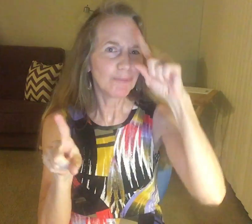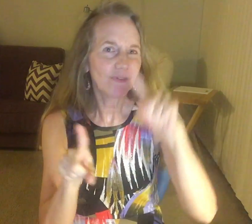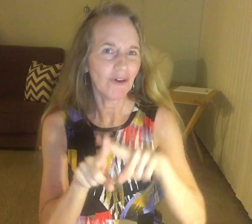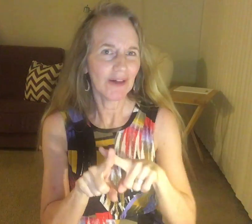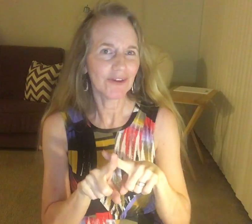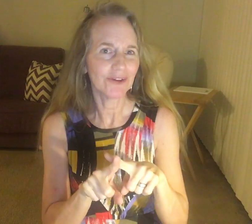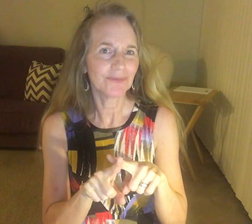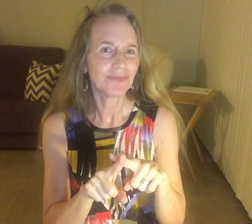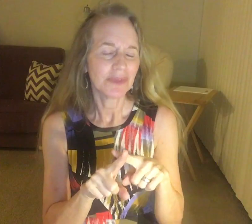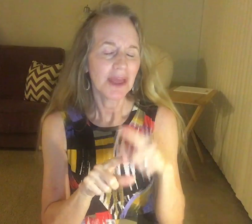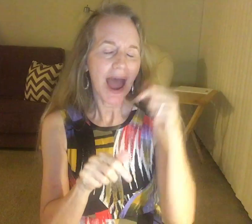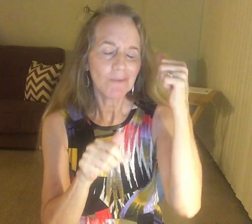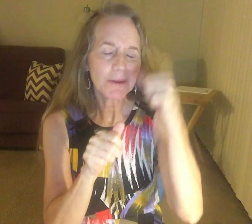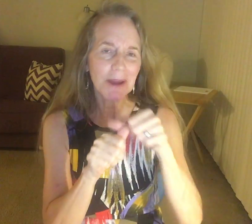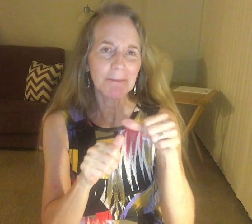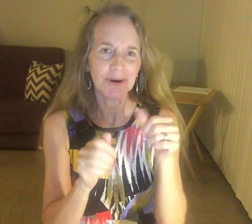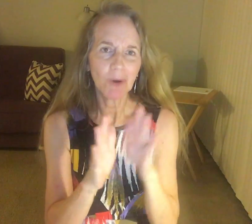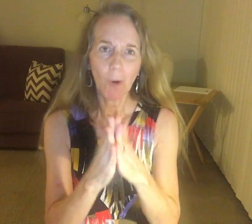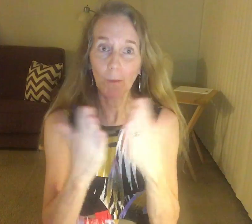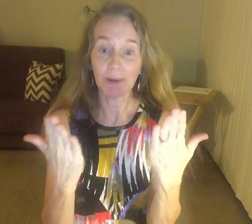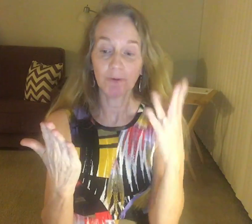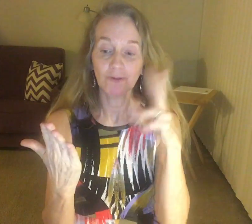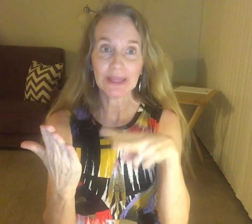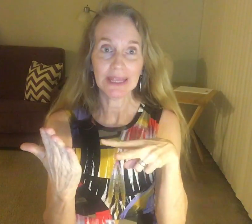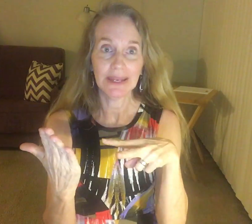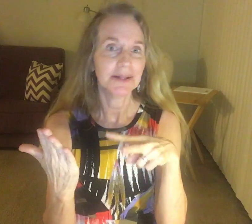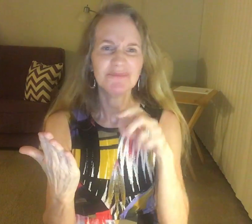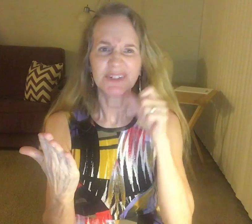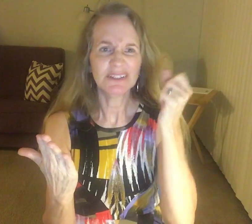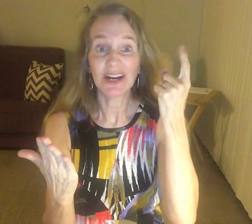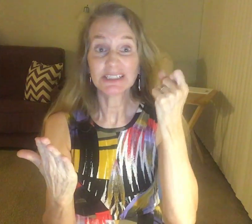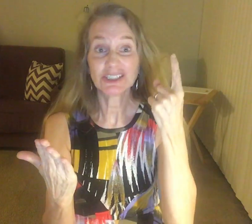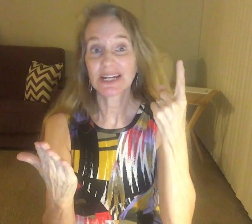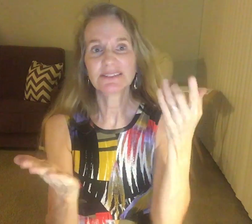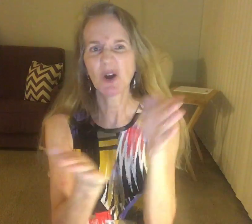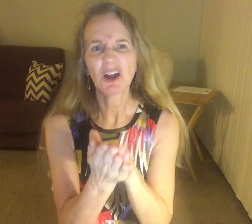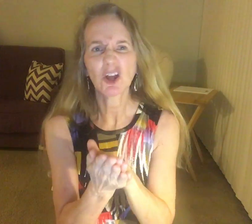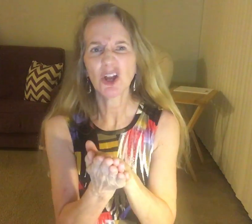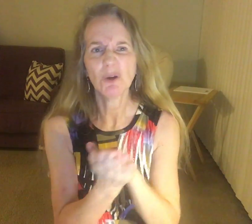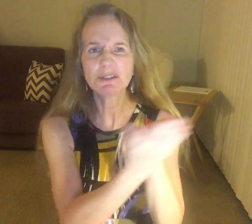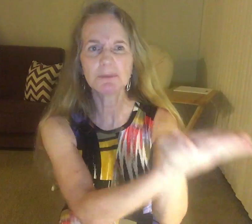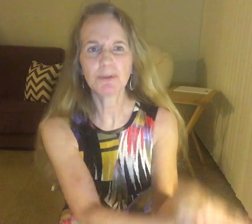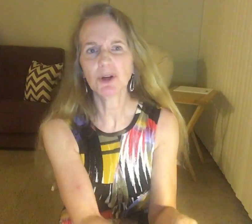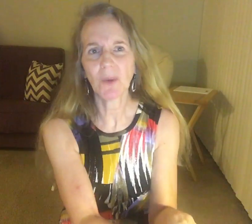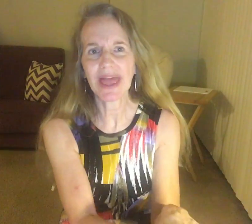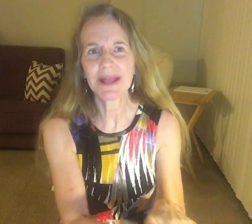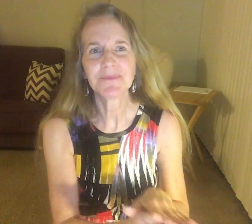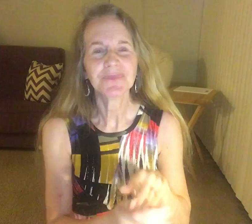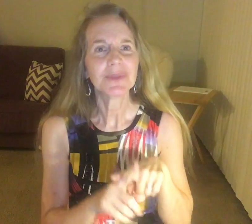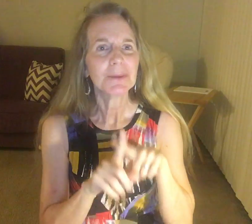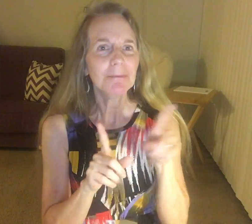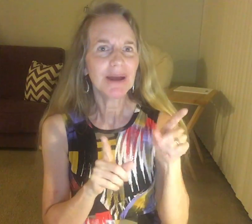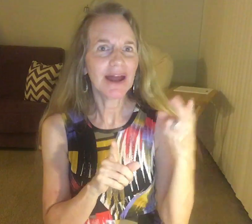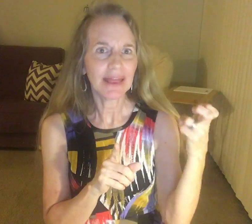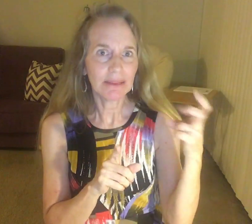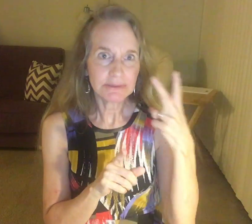father. I remember open, read, and the only thing that I'm covered to put away. But I need